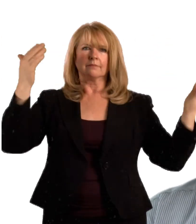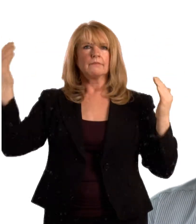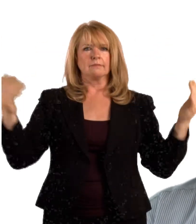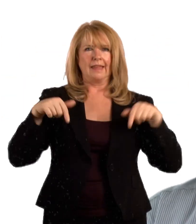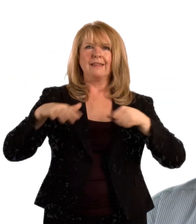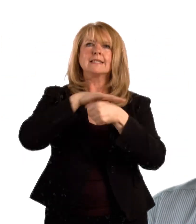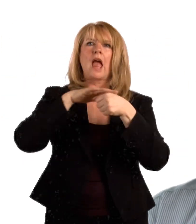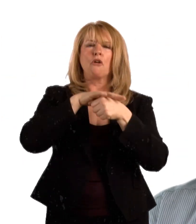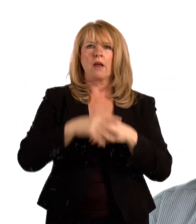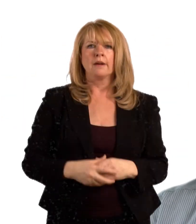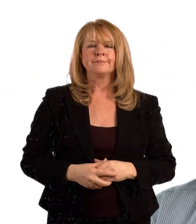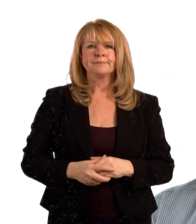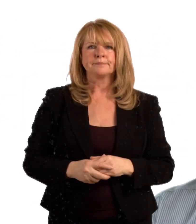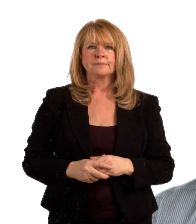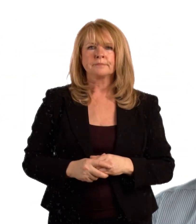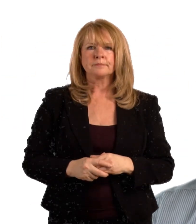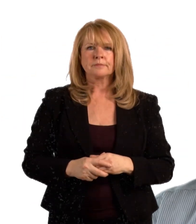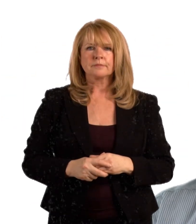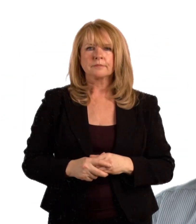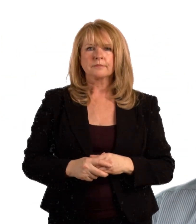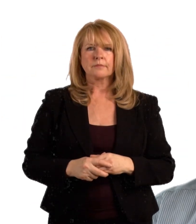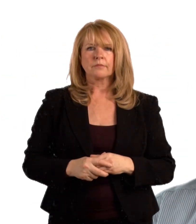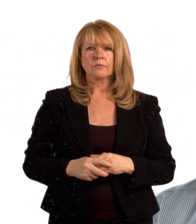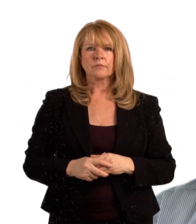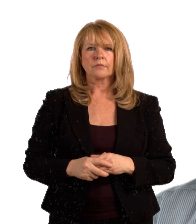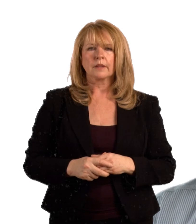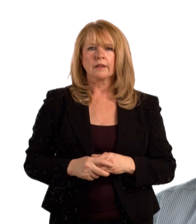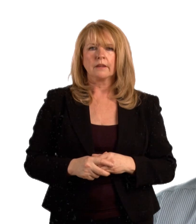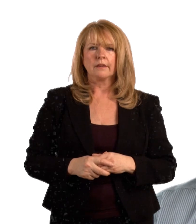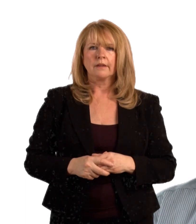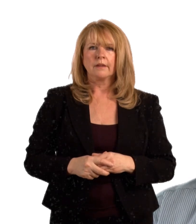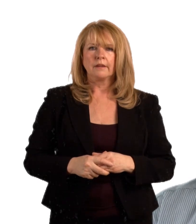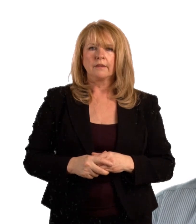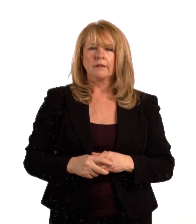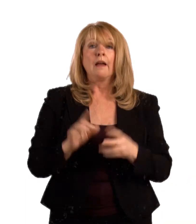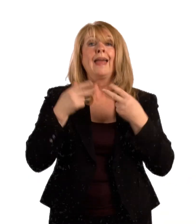campaign which will run over the forthcoming winter months. Look out for our key messages.